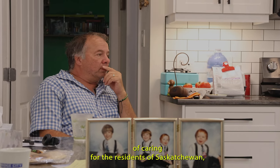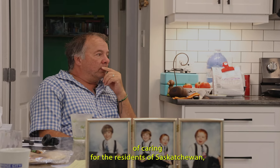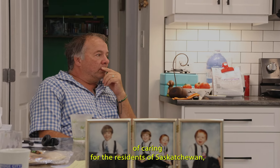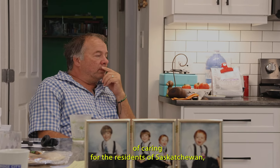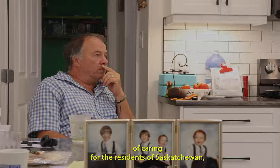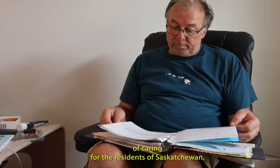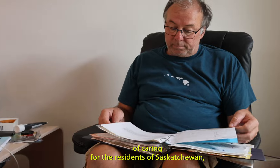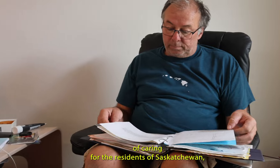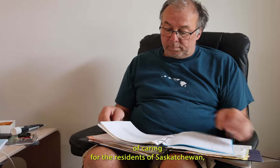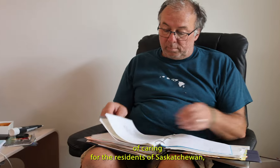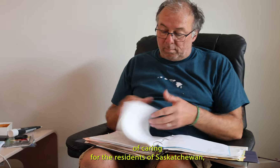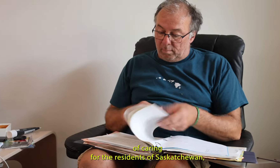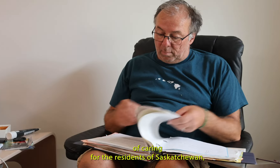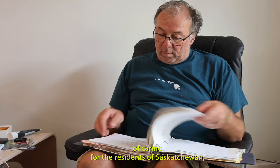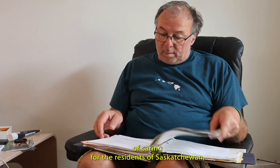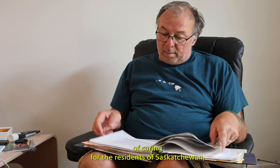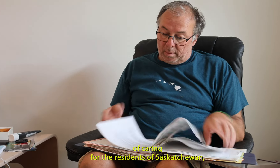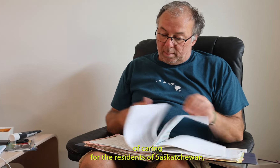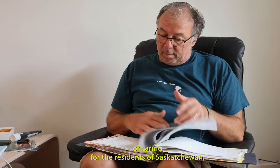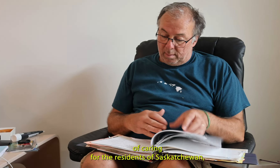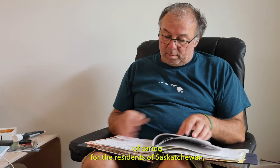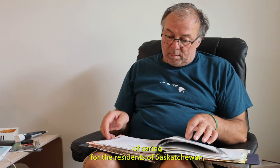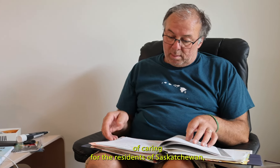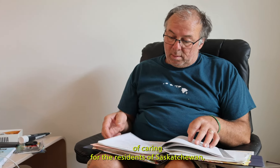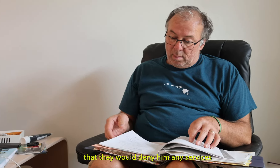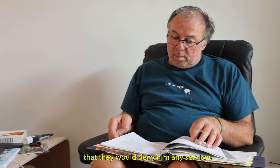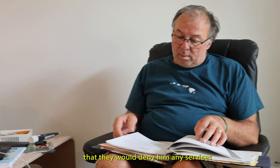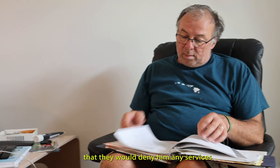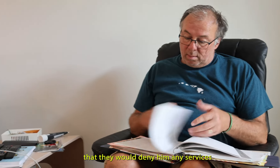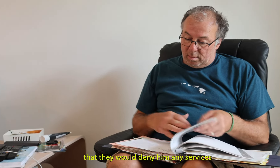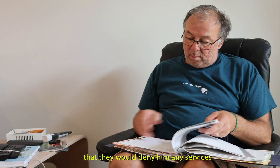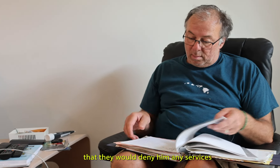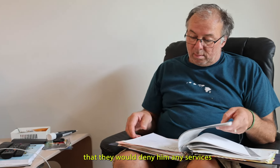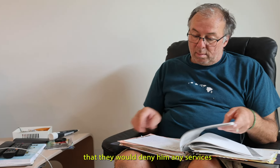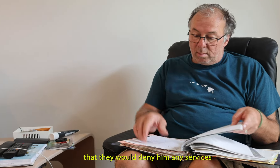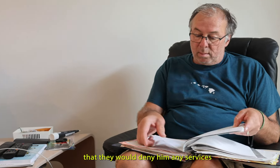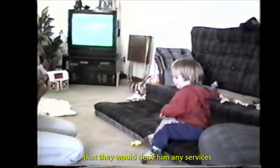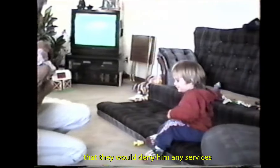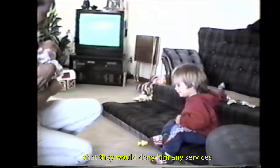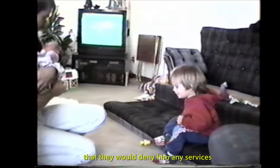of caring for the residents of Saskatchewan, that they would deny him any services